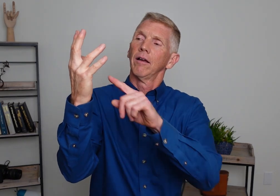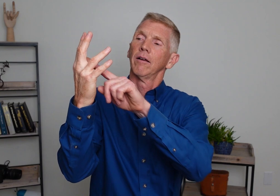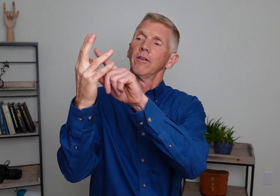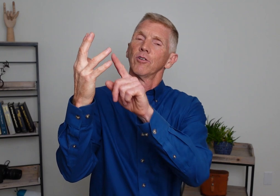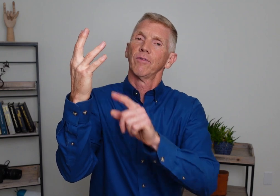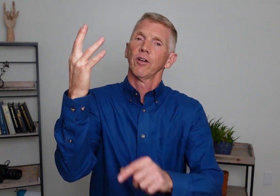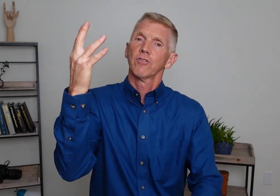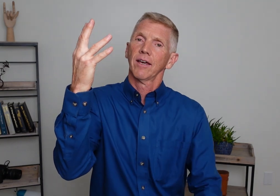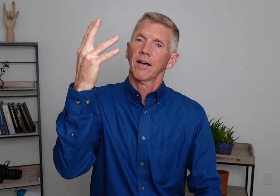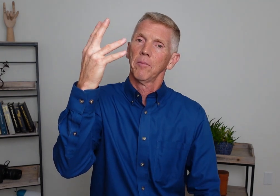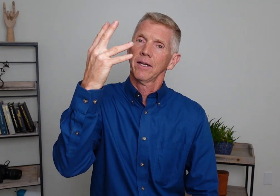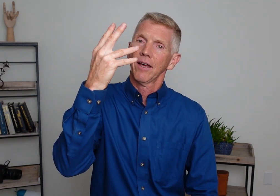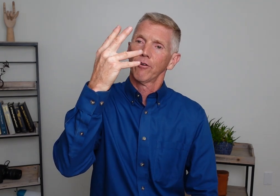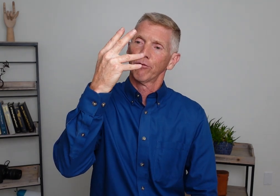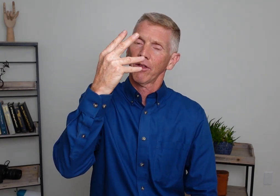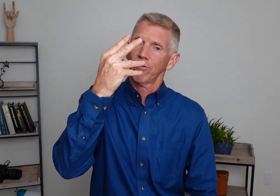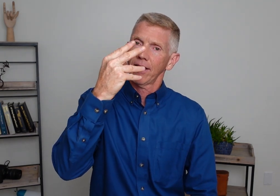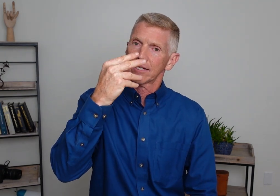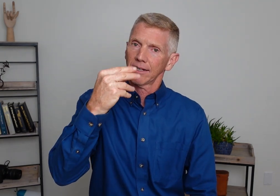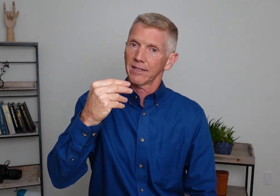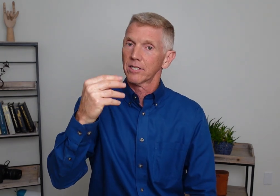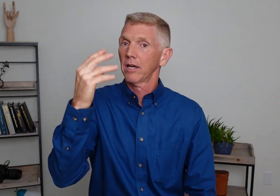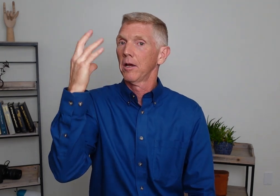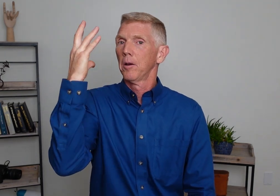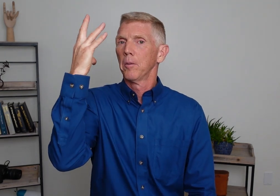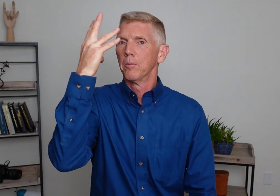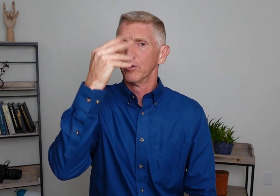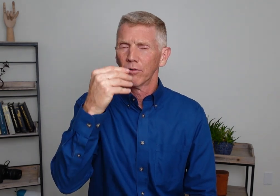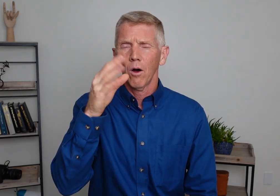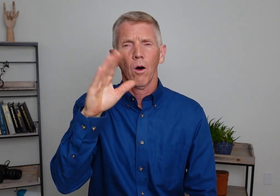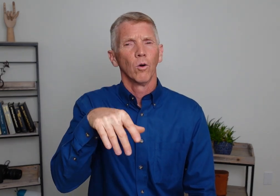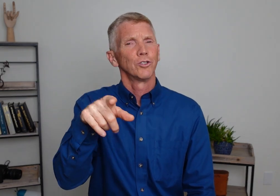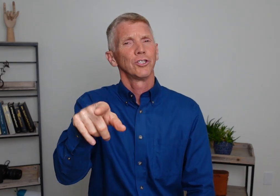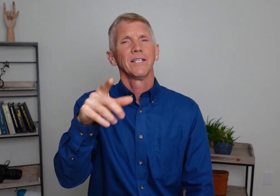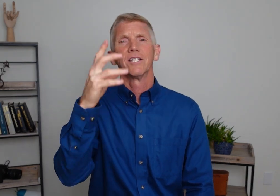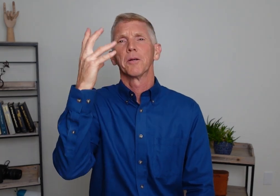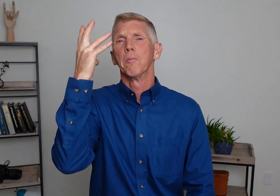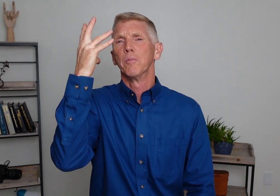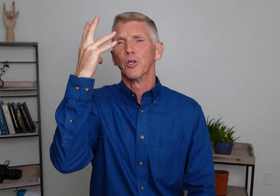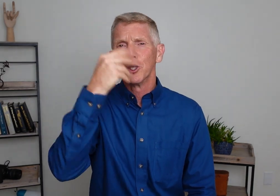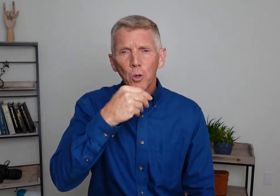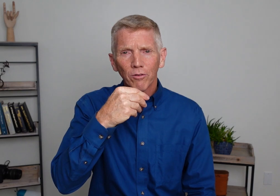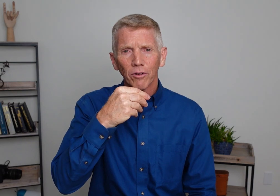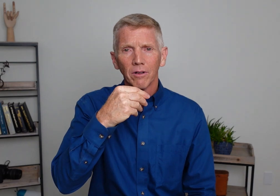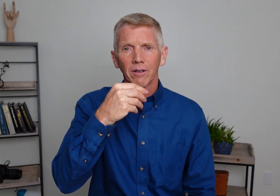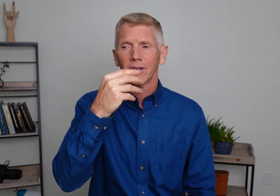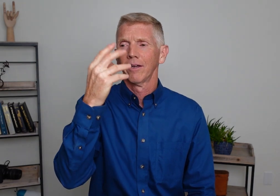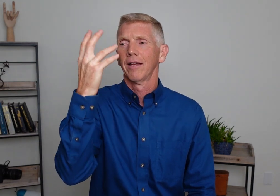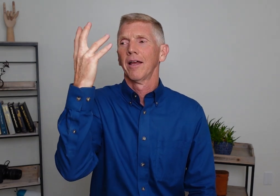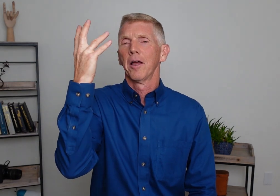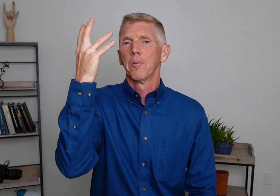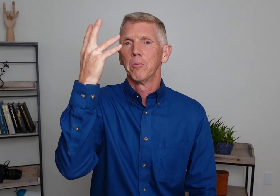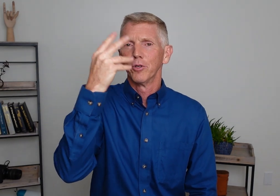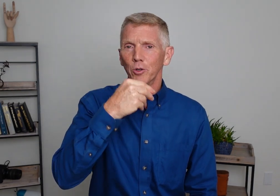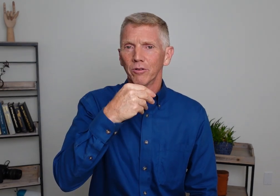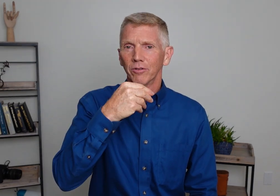Those fingers, come together in front of the face like this. Beautiful. Oh. She is beautiful. Beautiful.